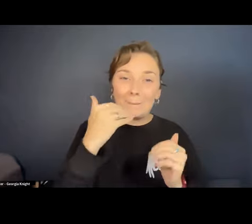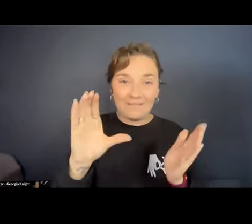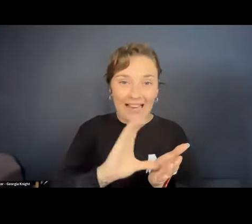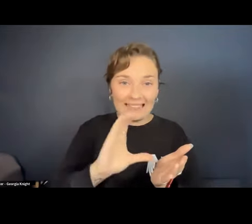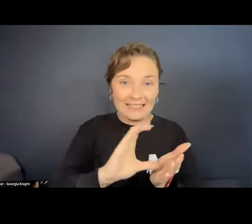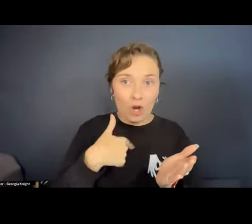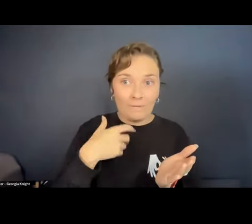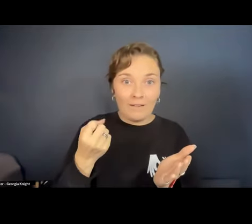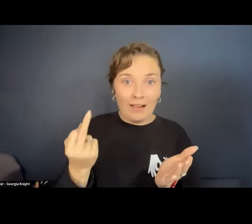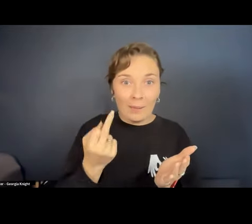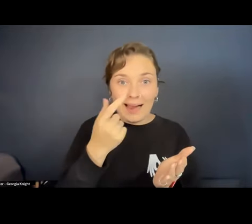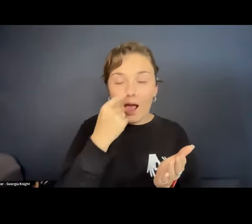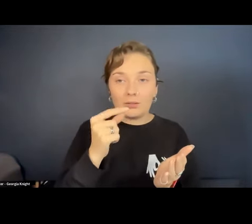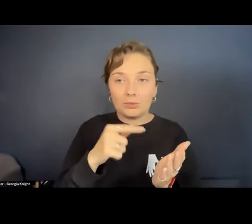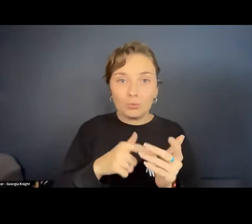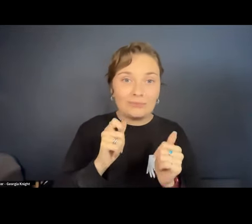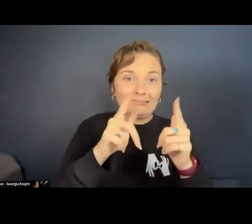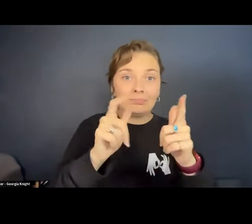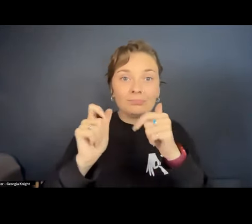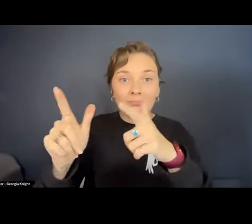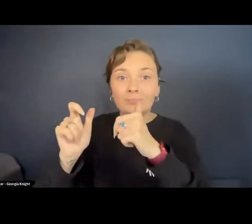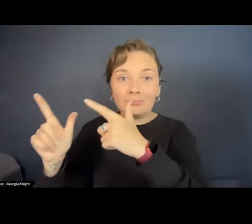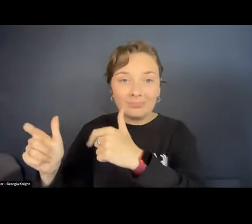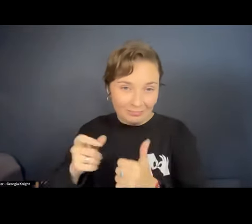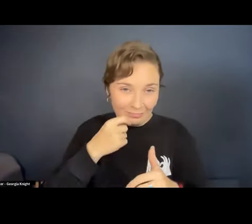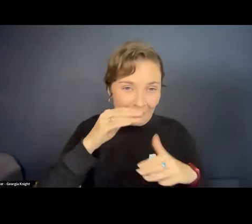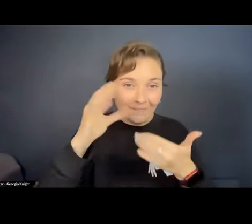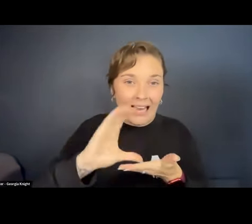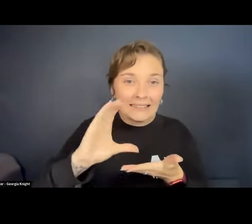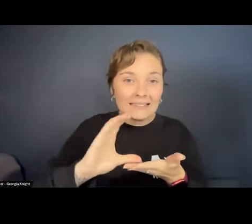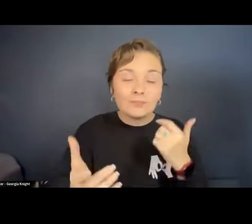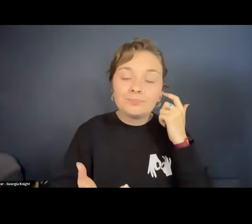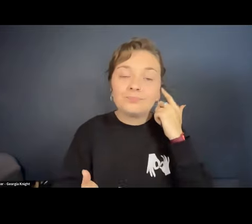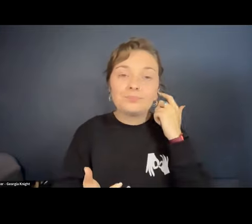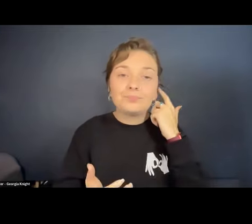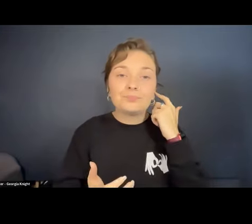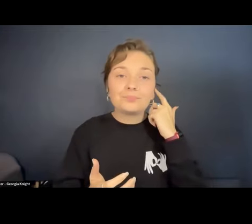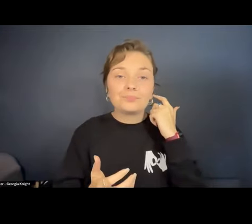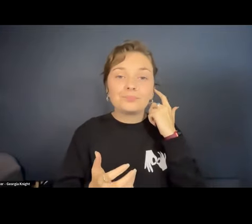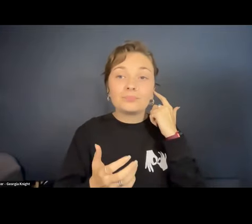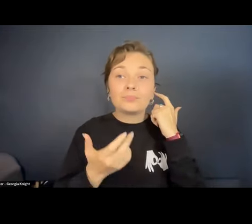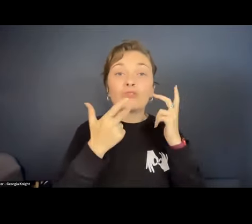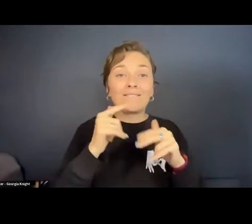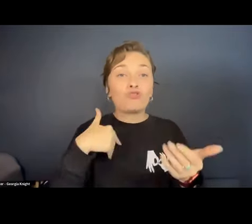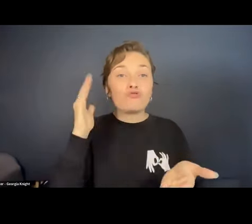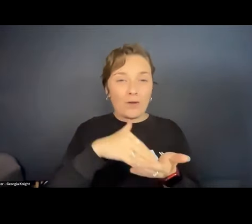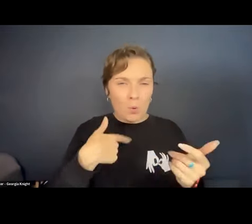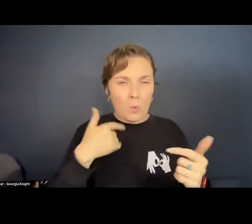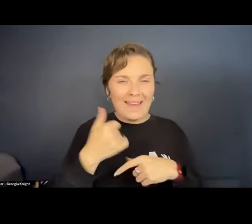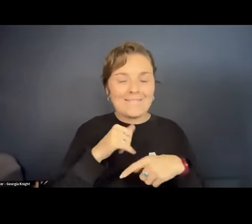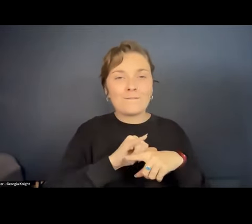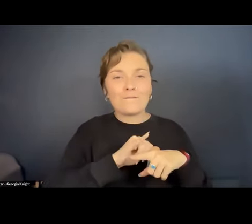had could get us to where it could get us. And even when we got somewhere like we flew to